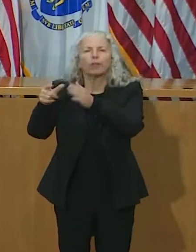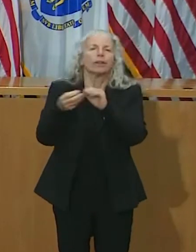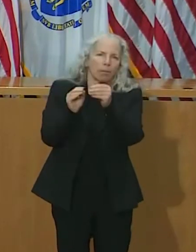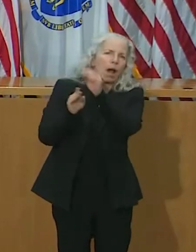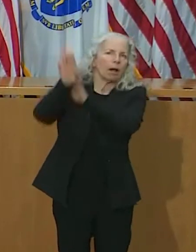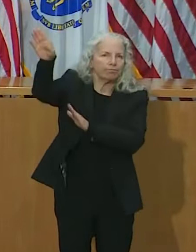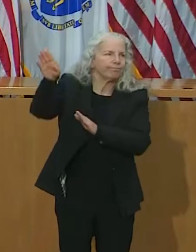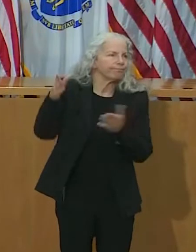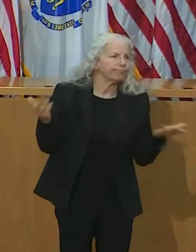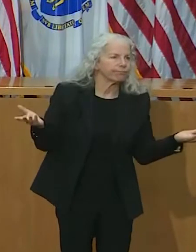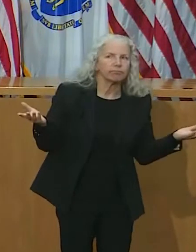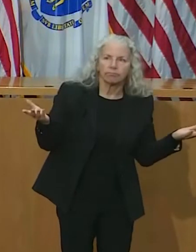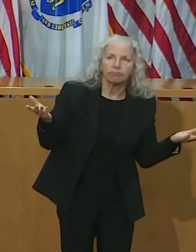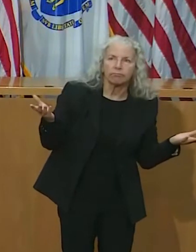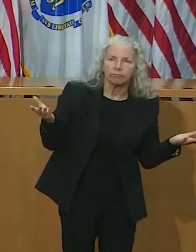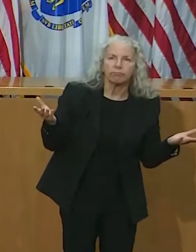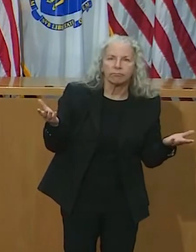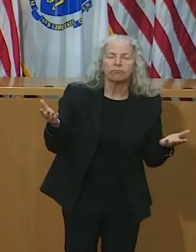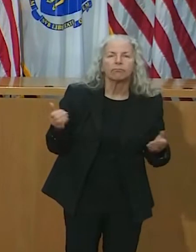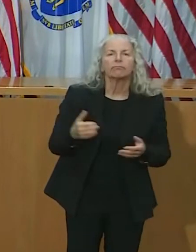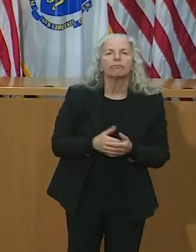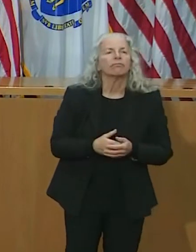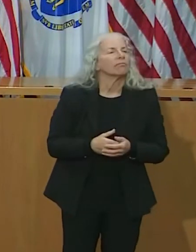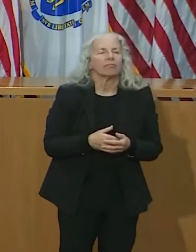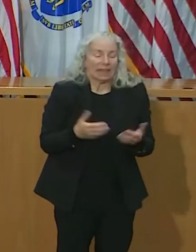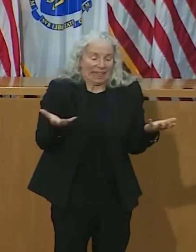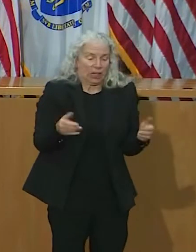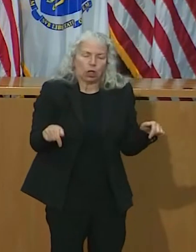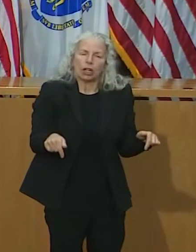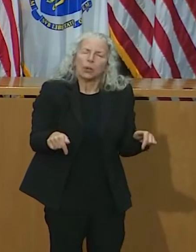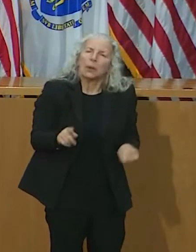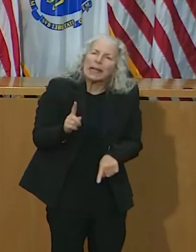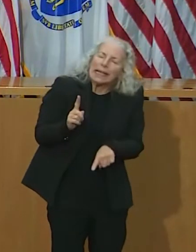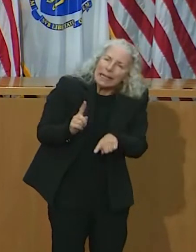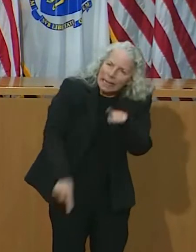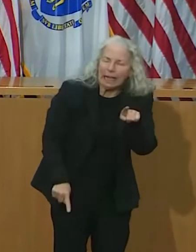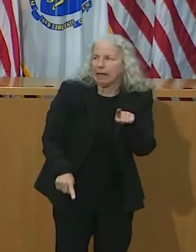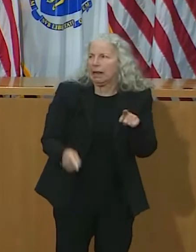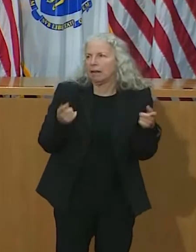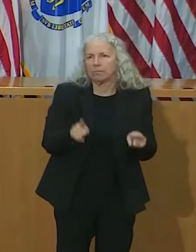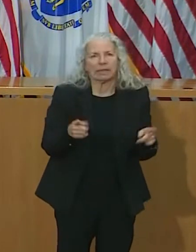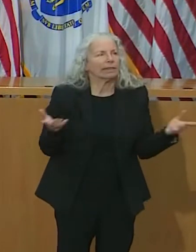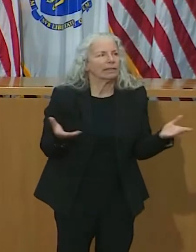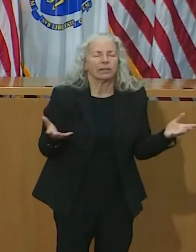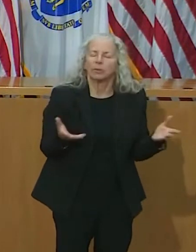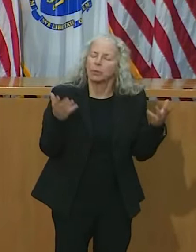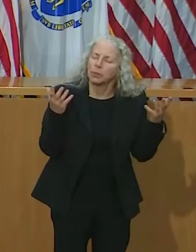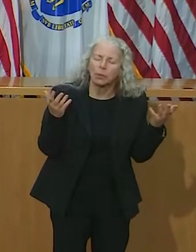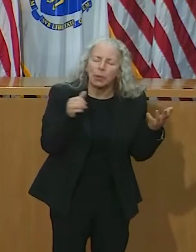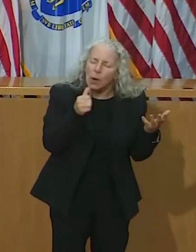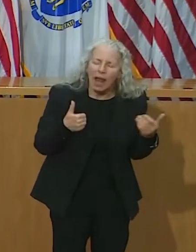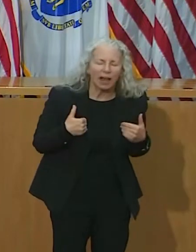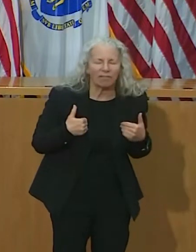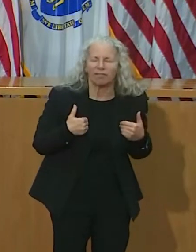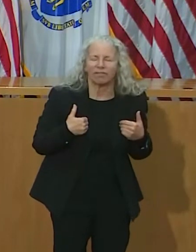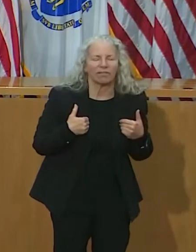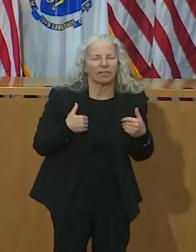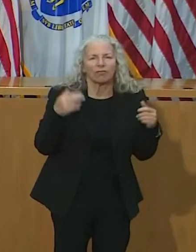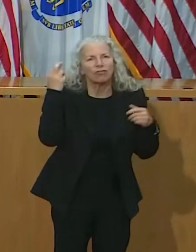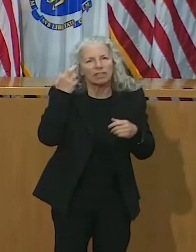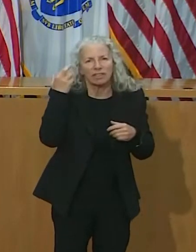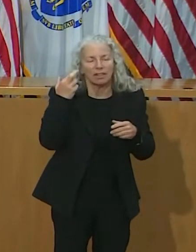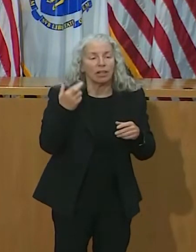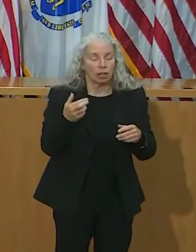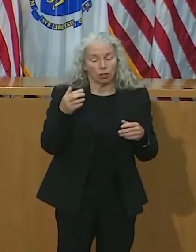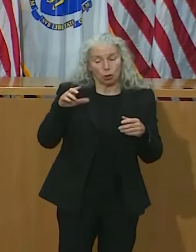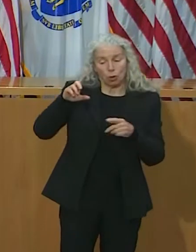to the day after their holiday. And we simply can't afford to have that happen here. The Department of Public Health has put